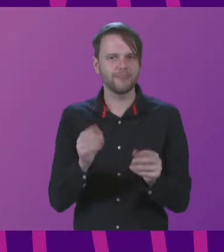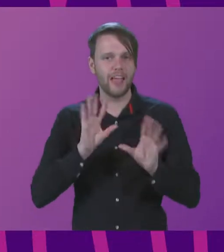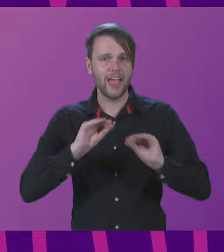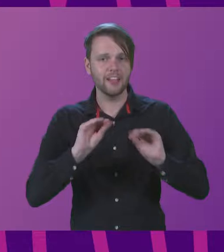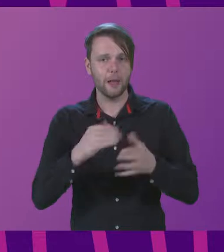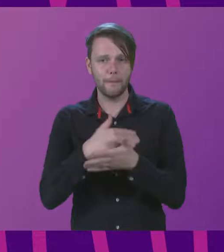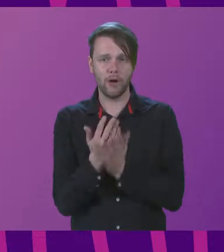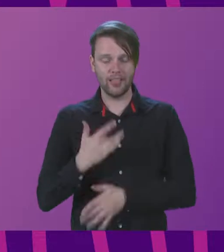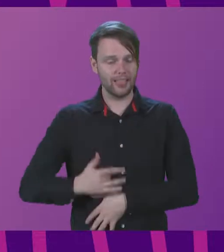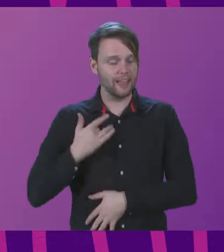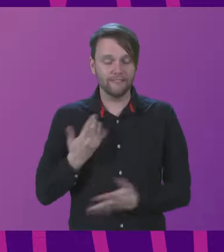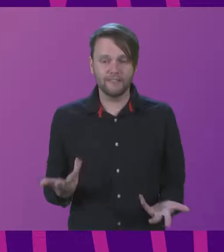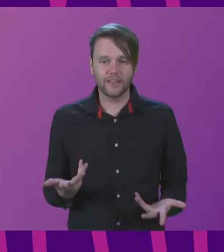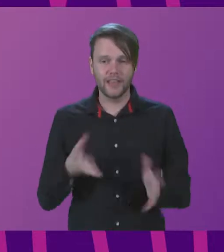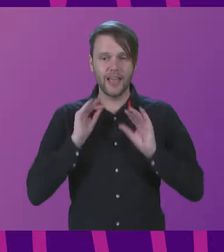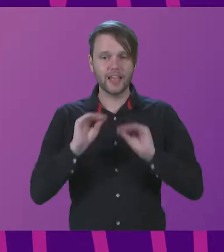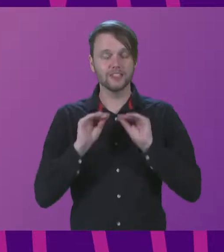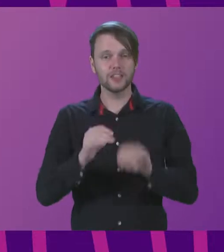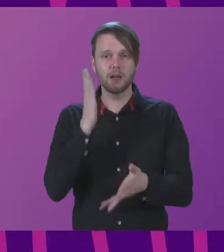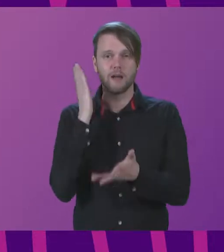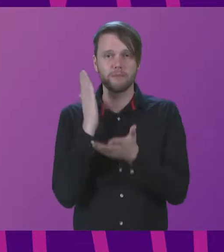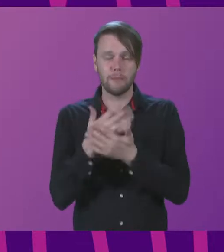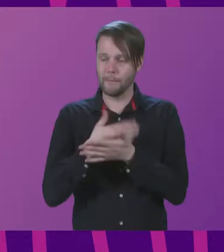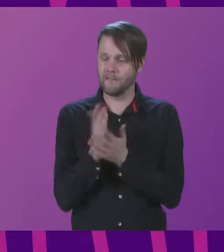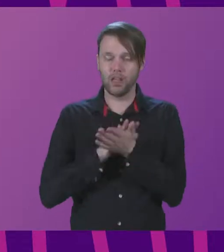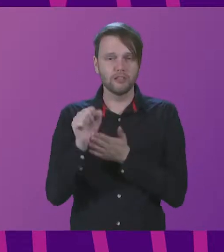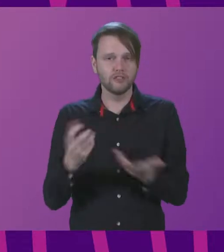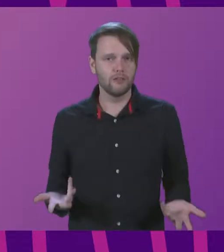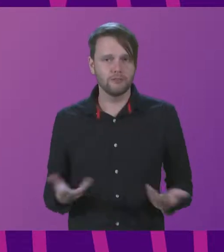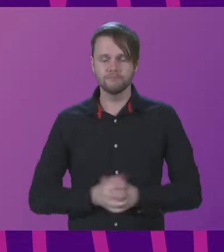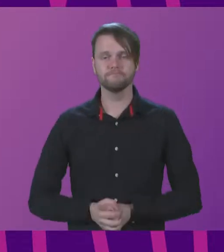part of our life. Education is part of our culture.